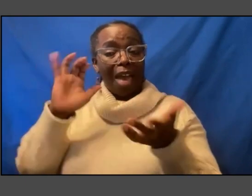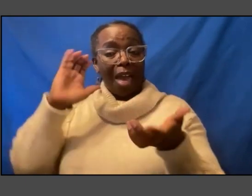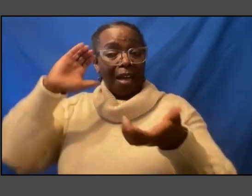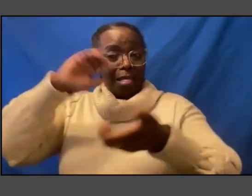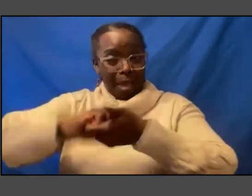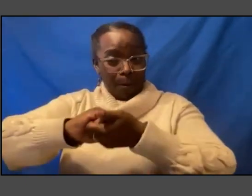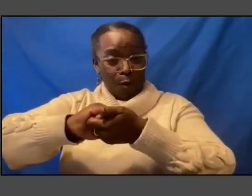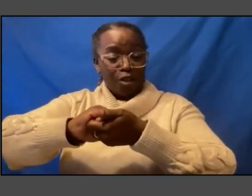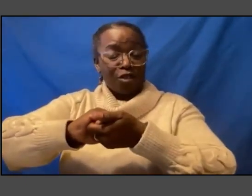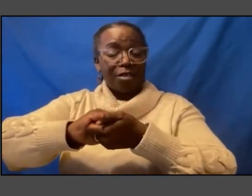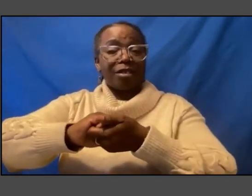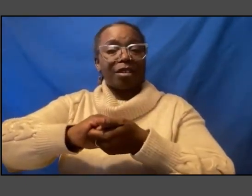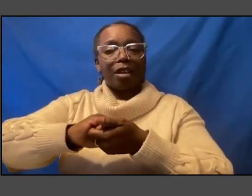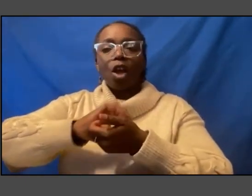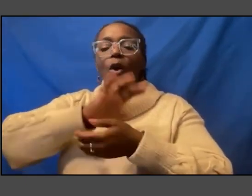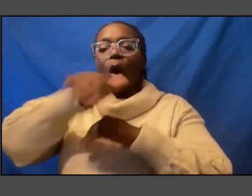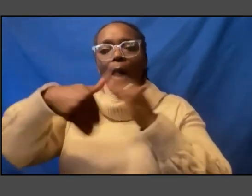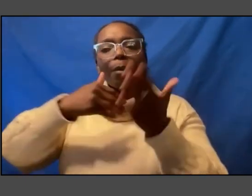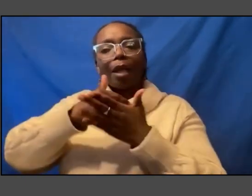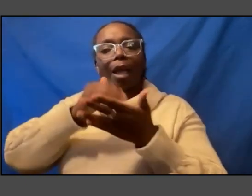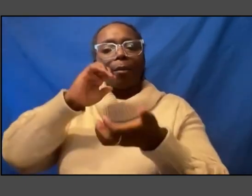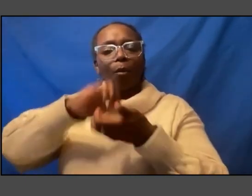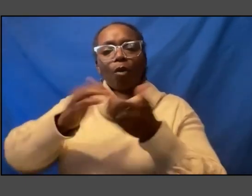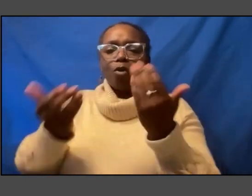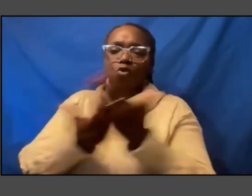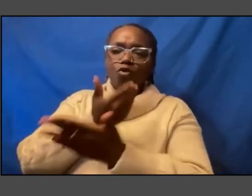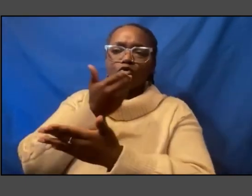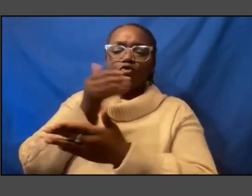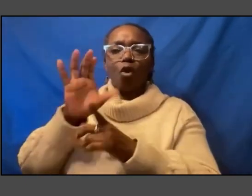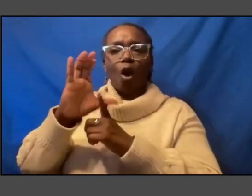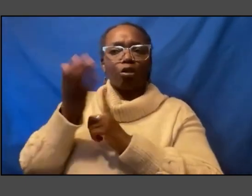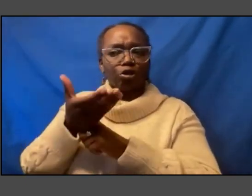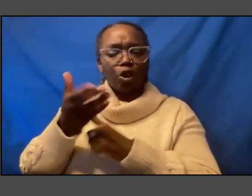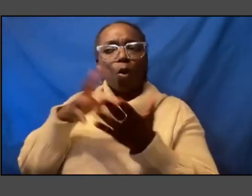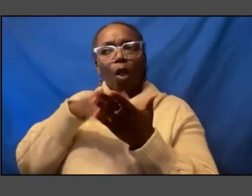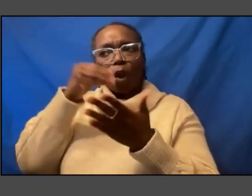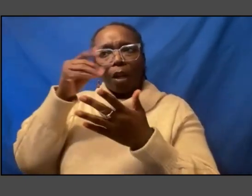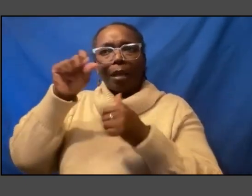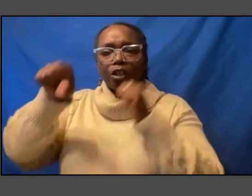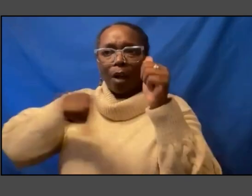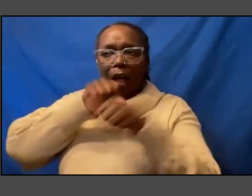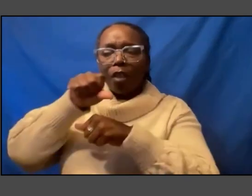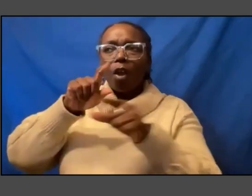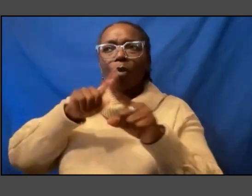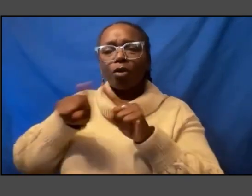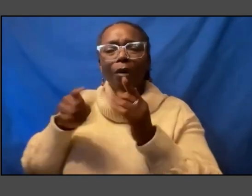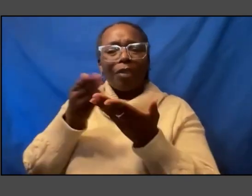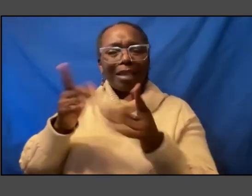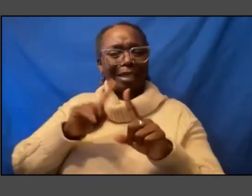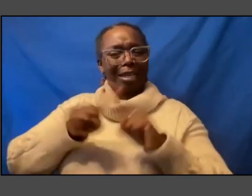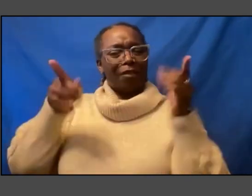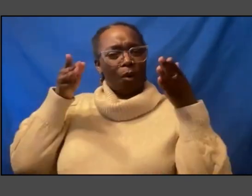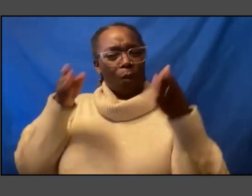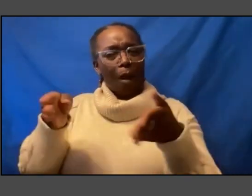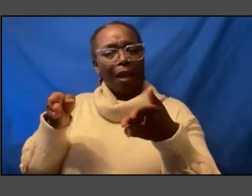becoming part of a new culture we're learning about each other and we're doing things in a different way that to me is really one of the great